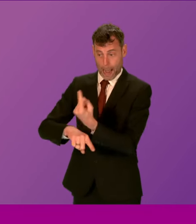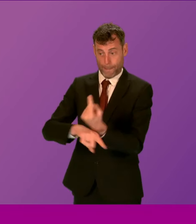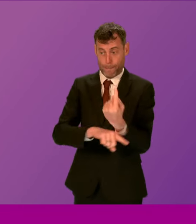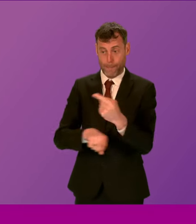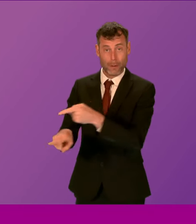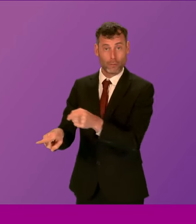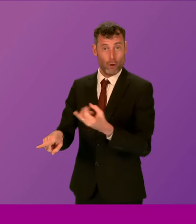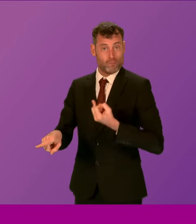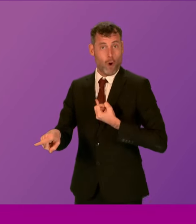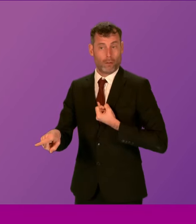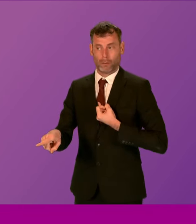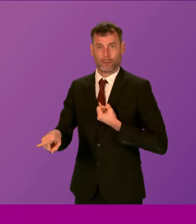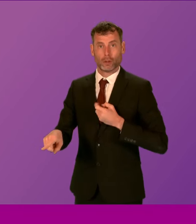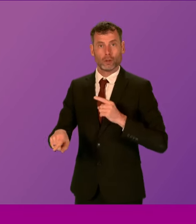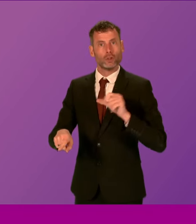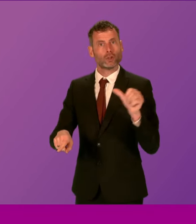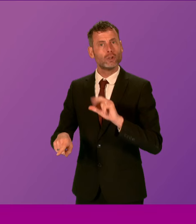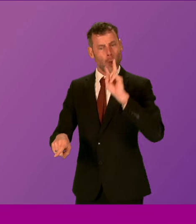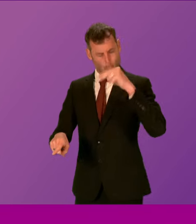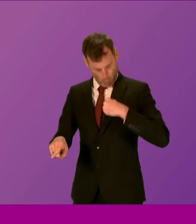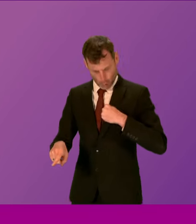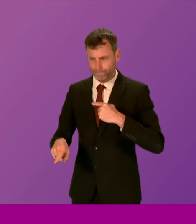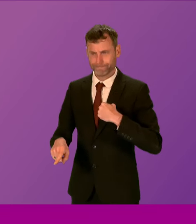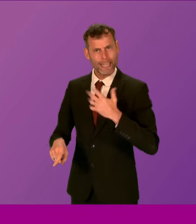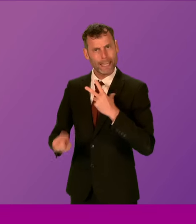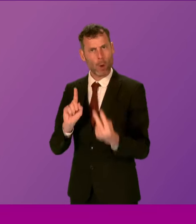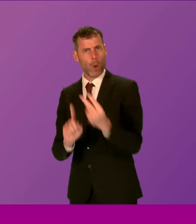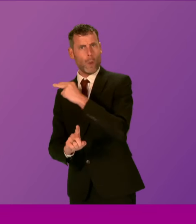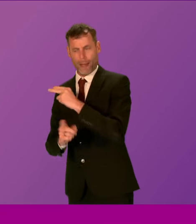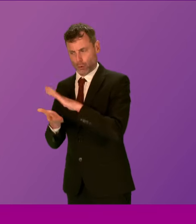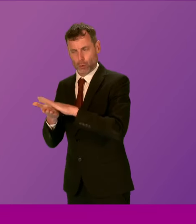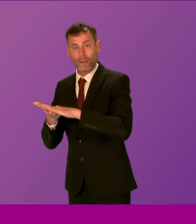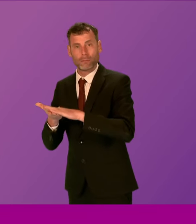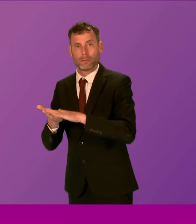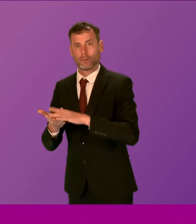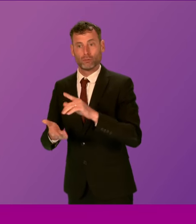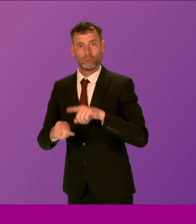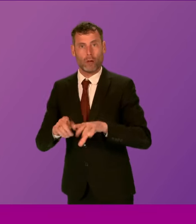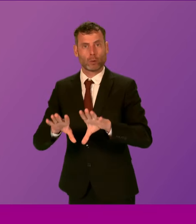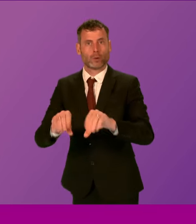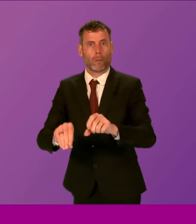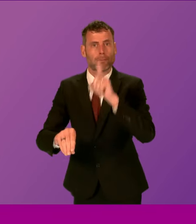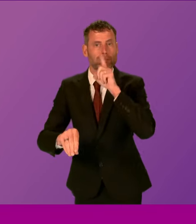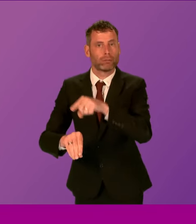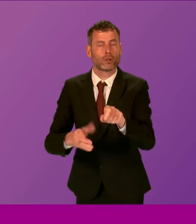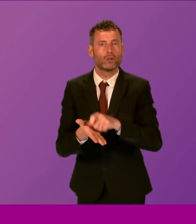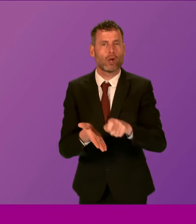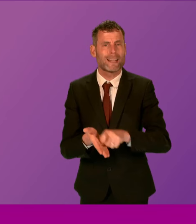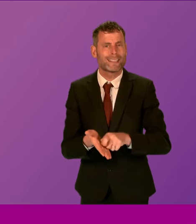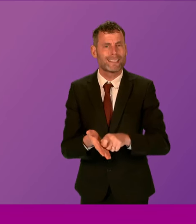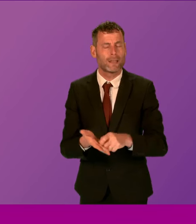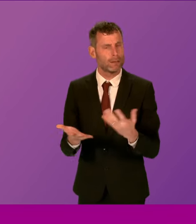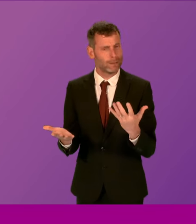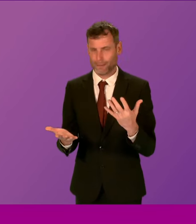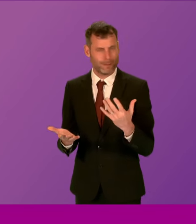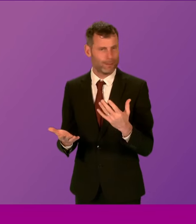In this case, and today, journalists, victims and campaigners seeking to uncover an injustice in Scotland too